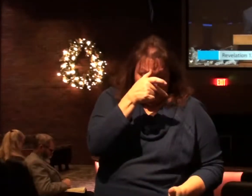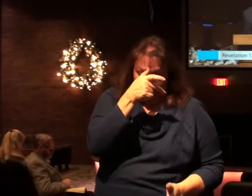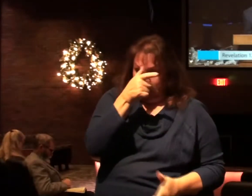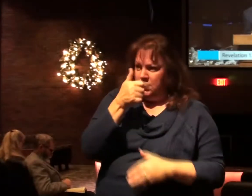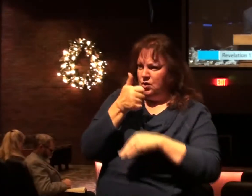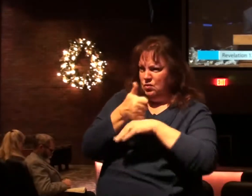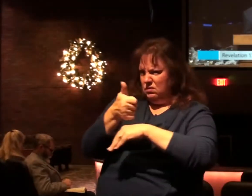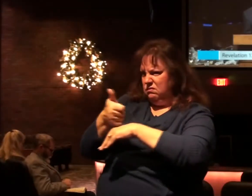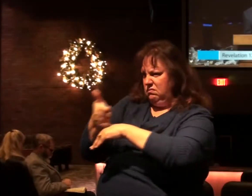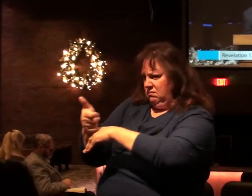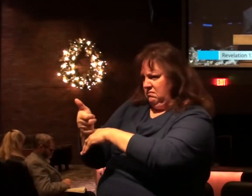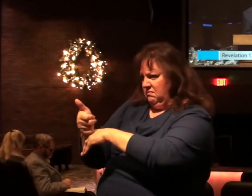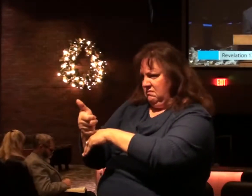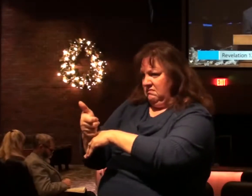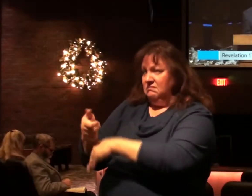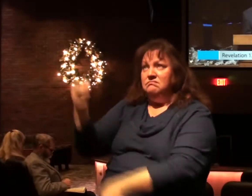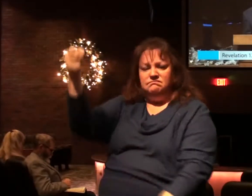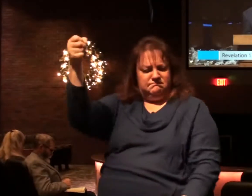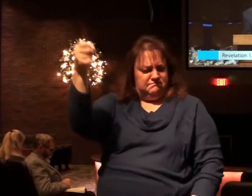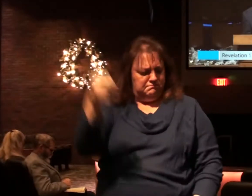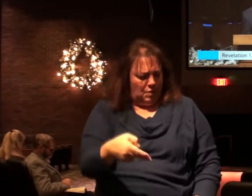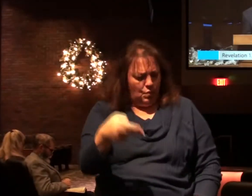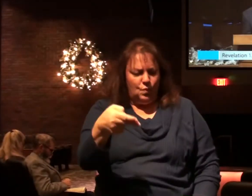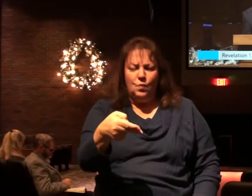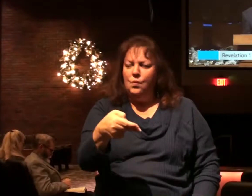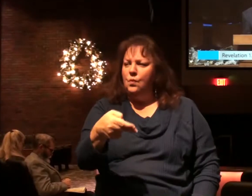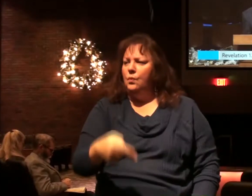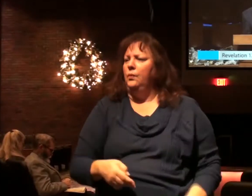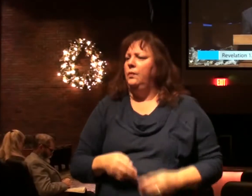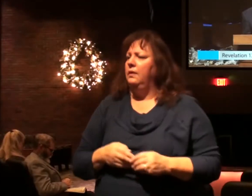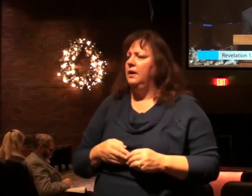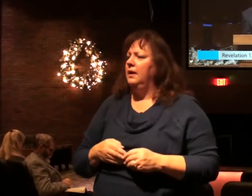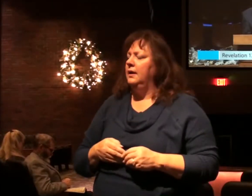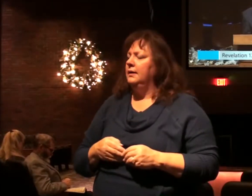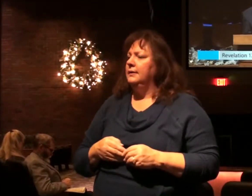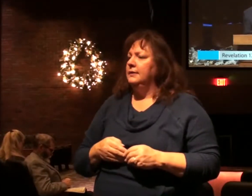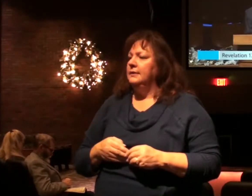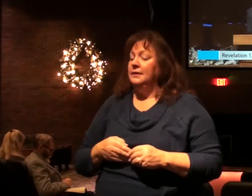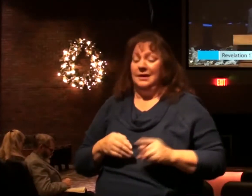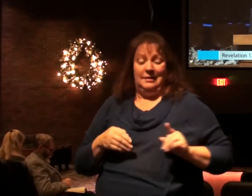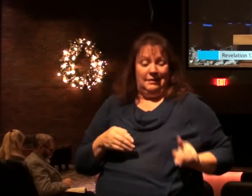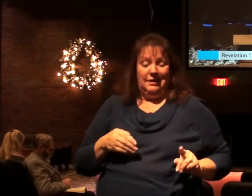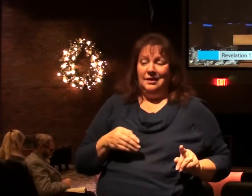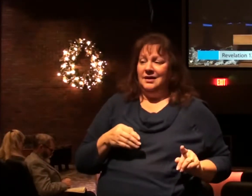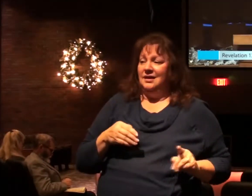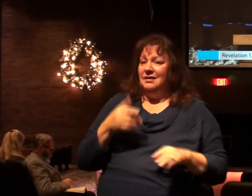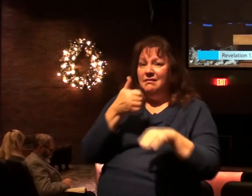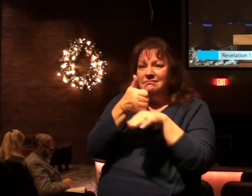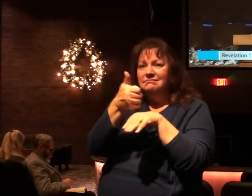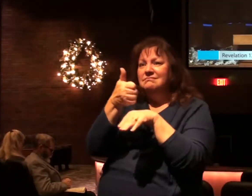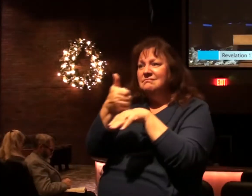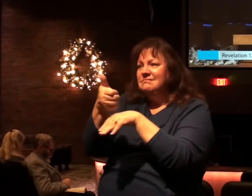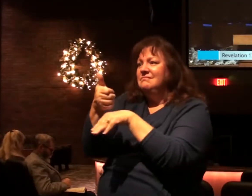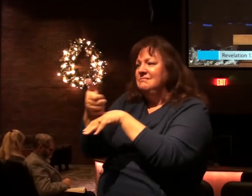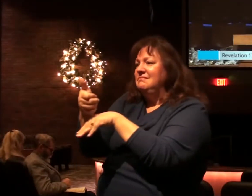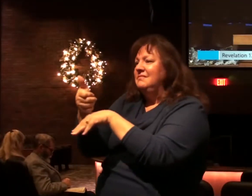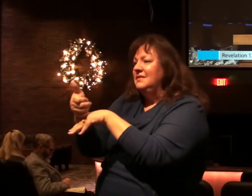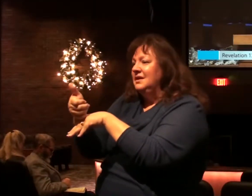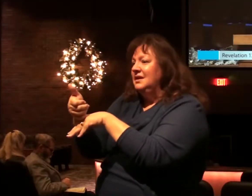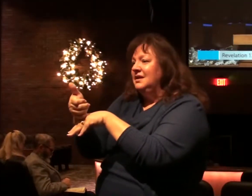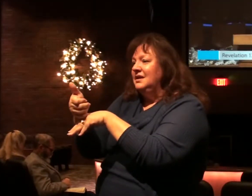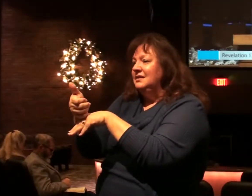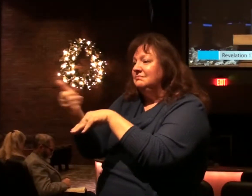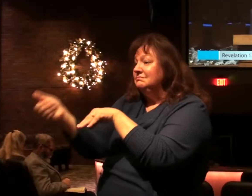our brethren has been thrown down. He accuses them before